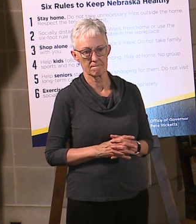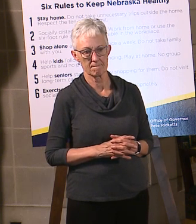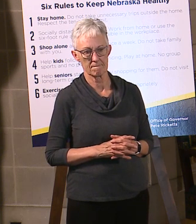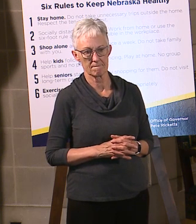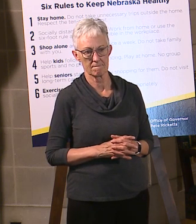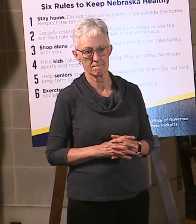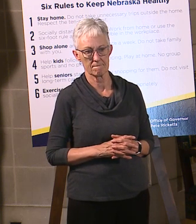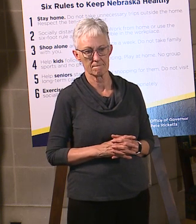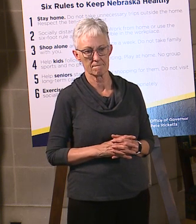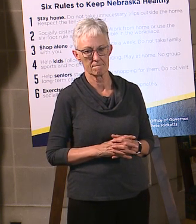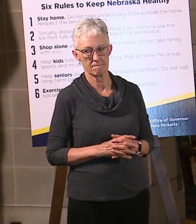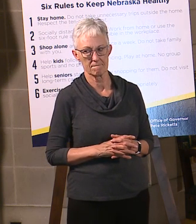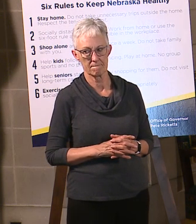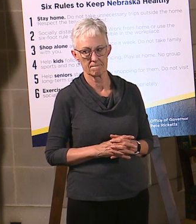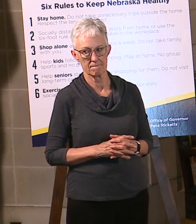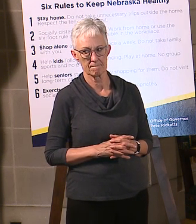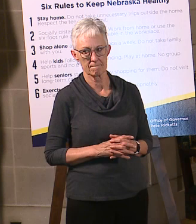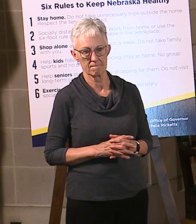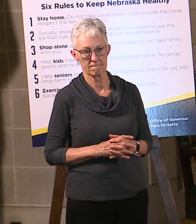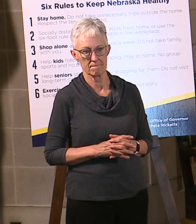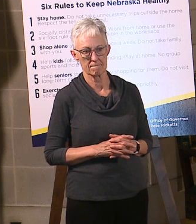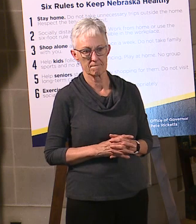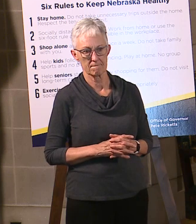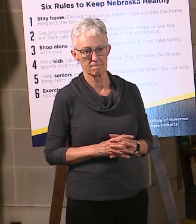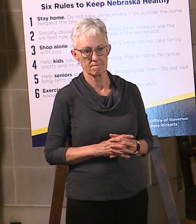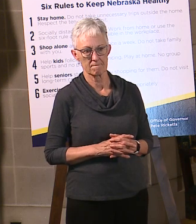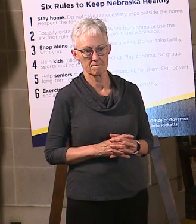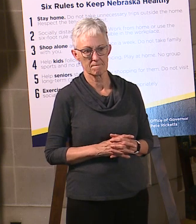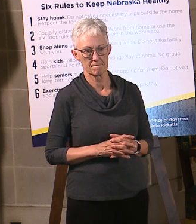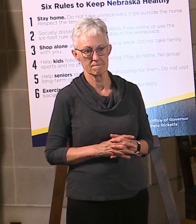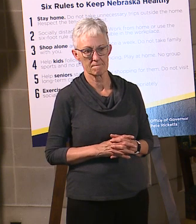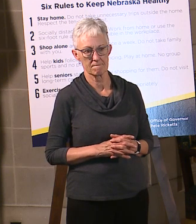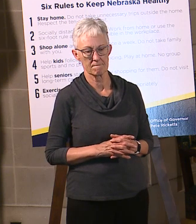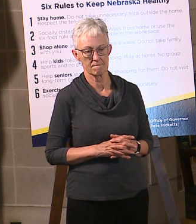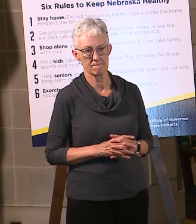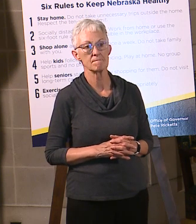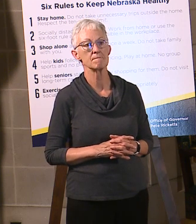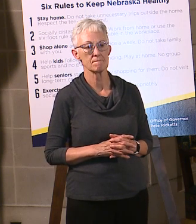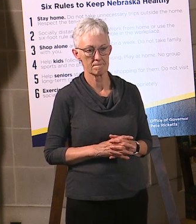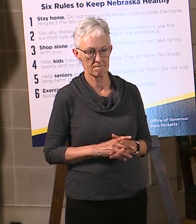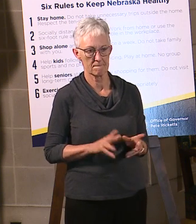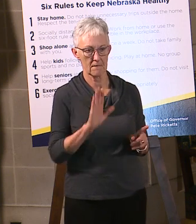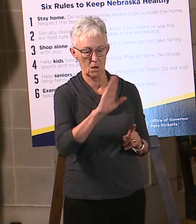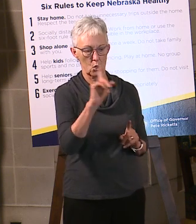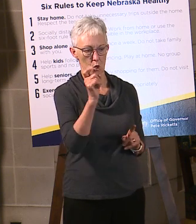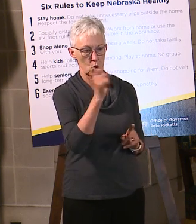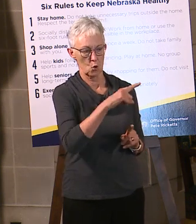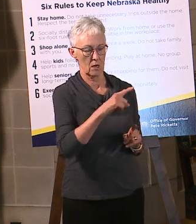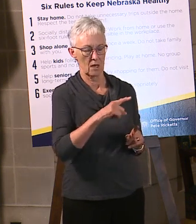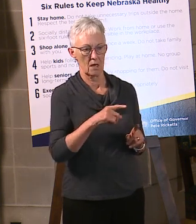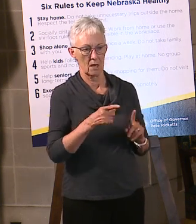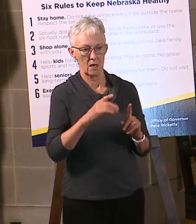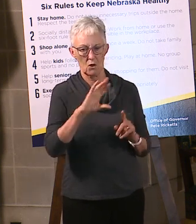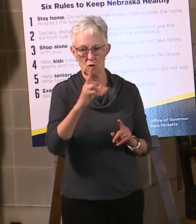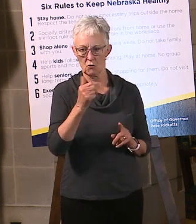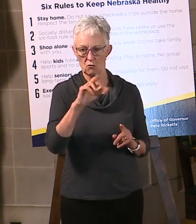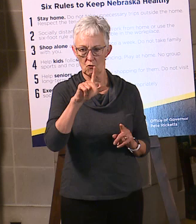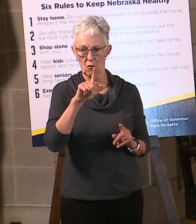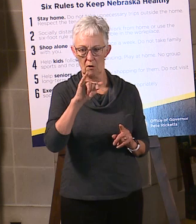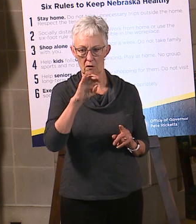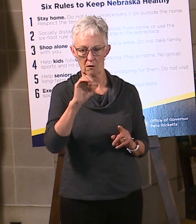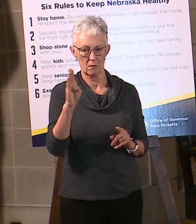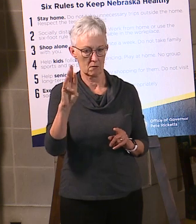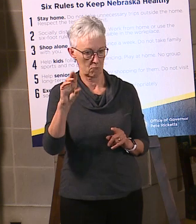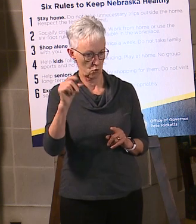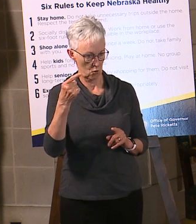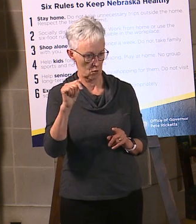So the question was, Charlie Brogan says we're not selling the data.